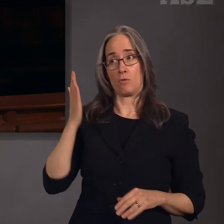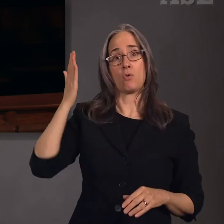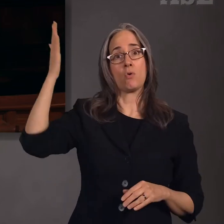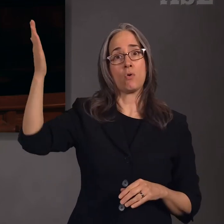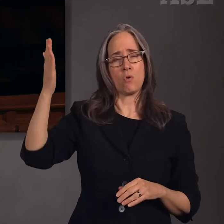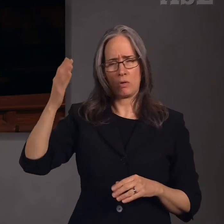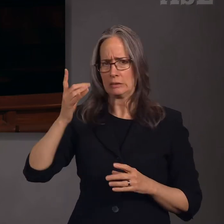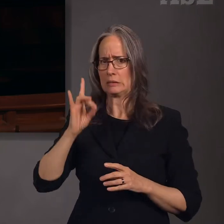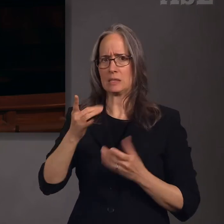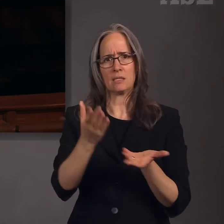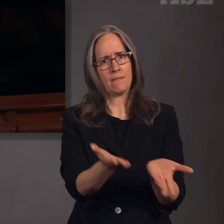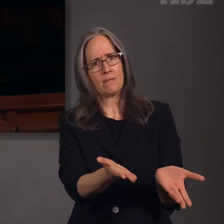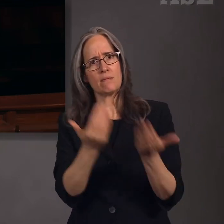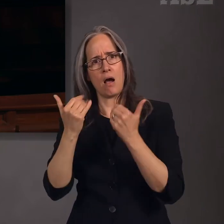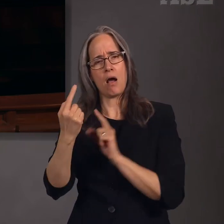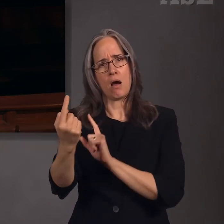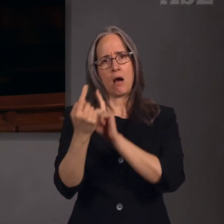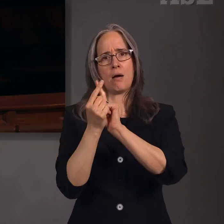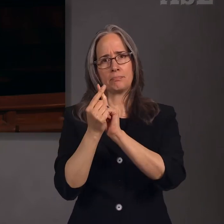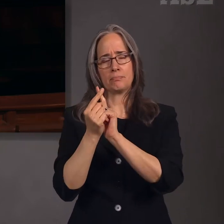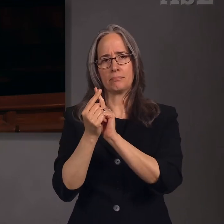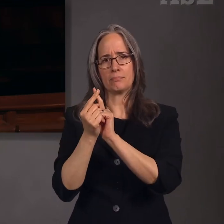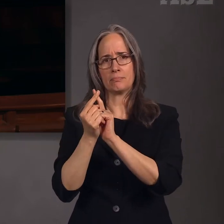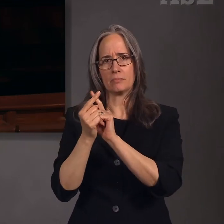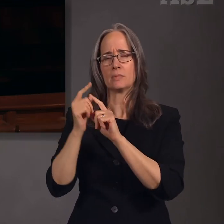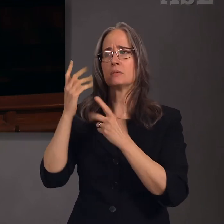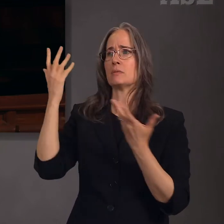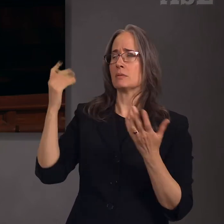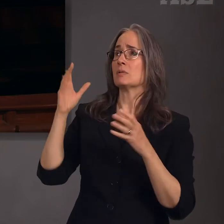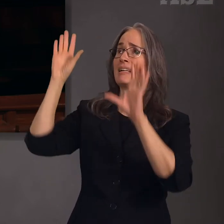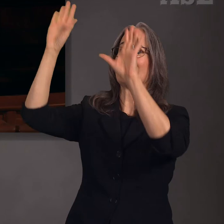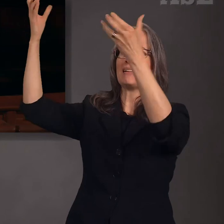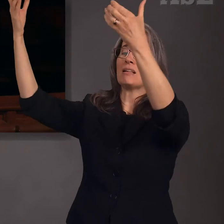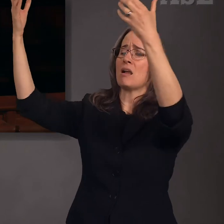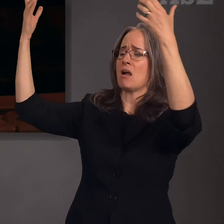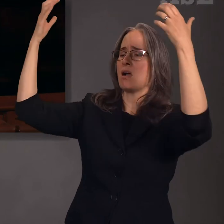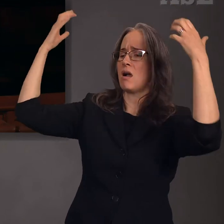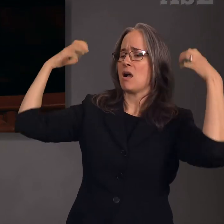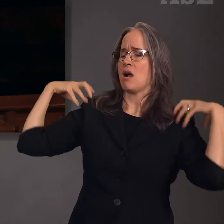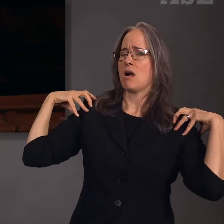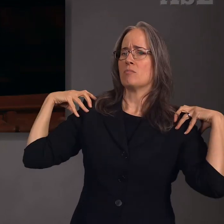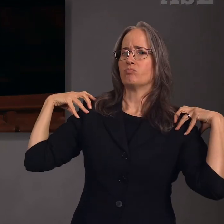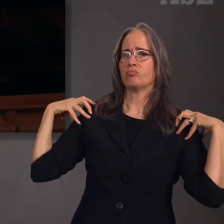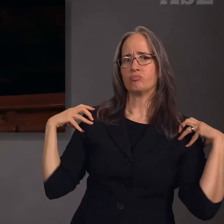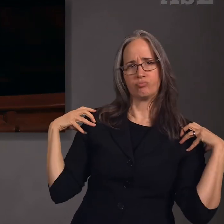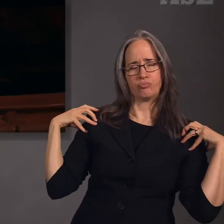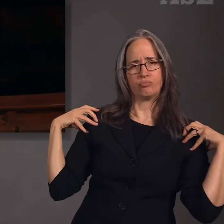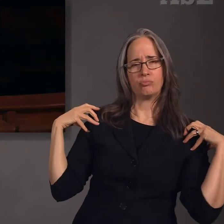and take His yoke upon us, that we may have rest in this tumultuous world.